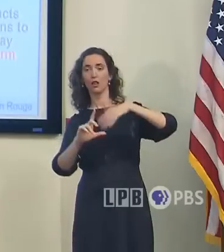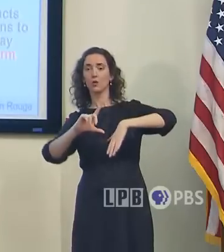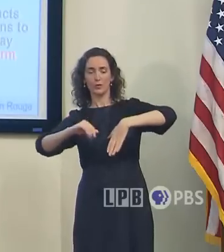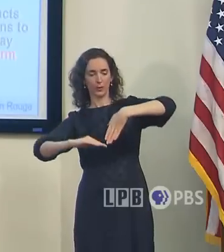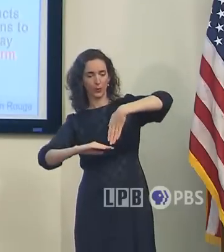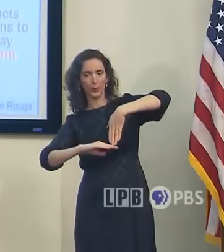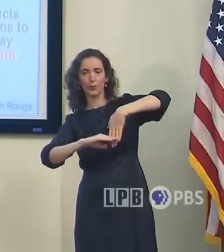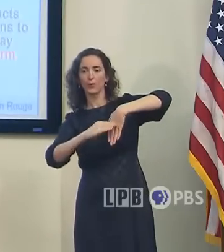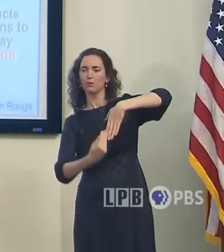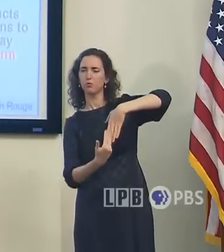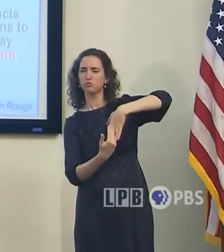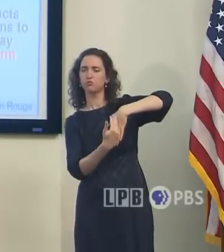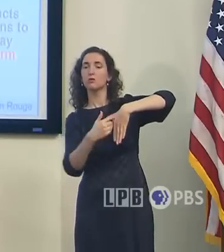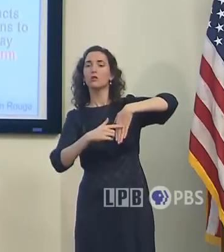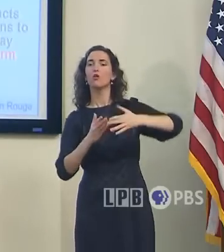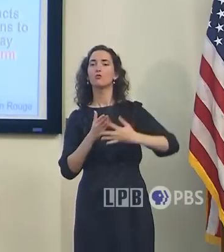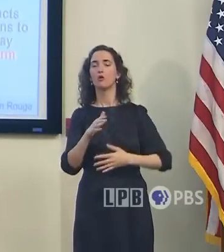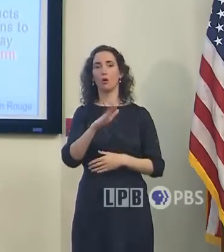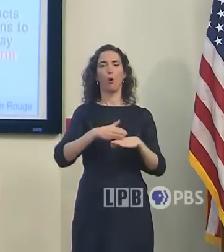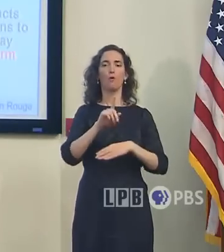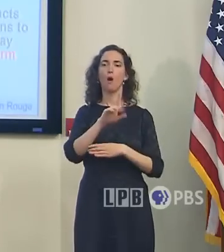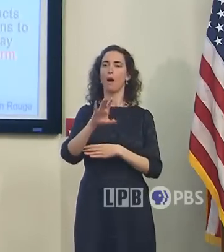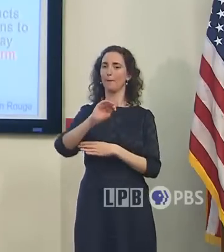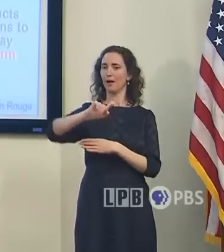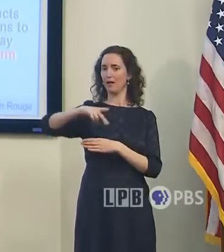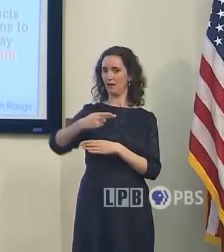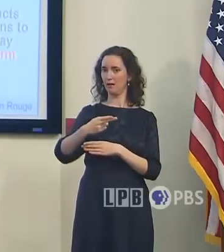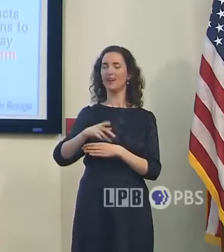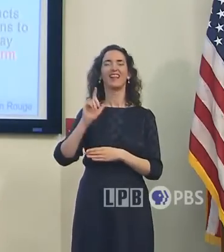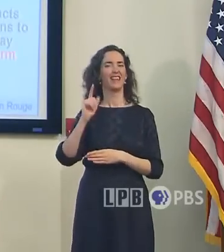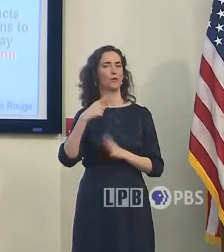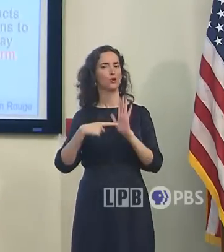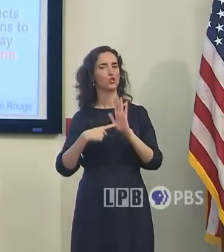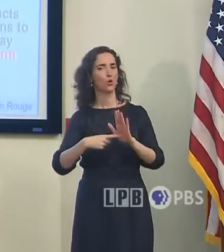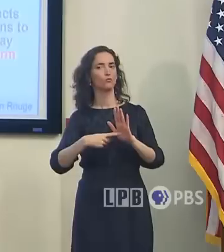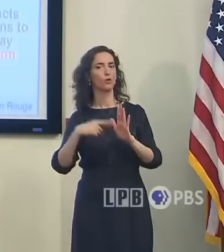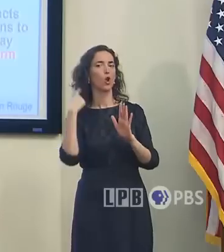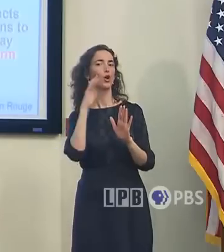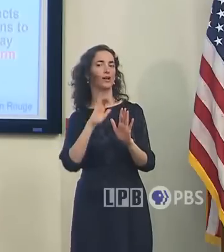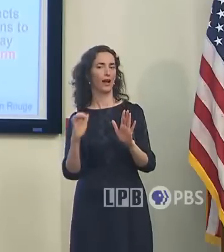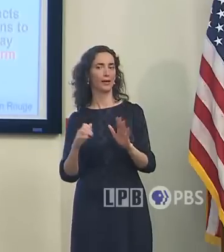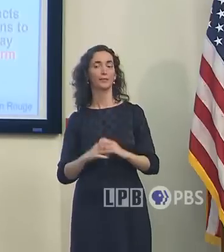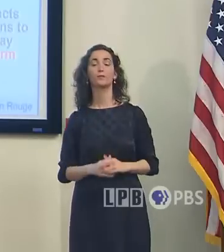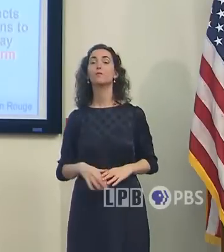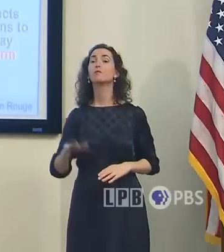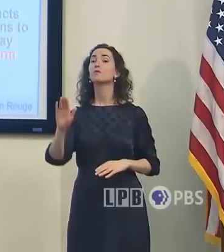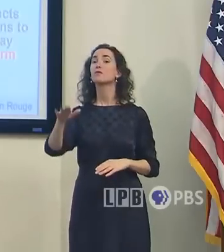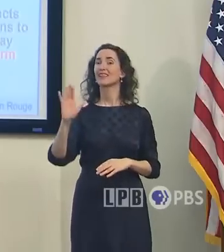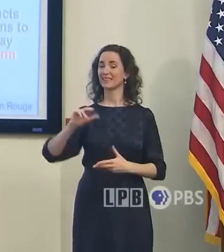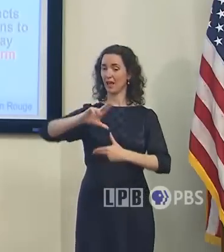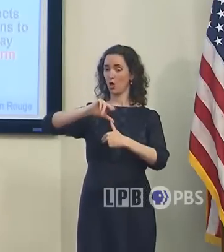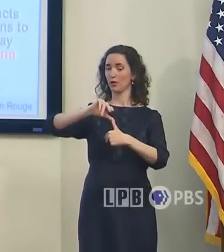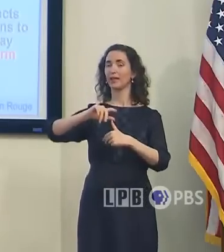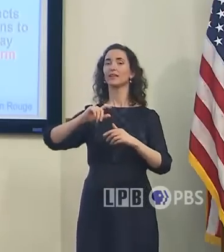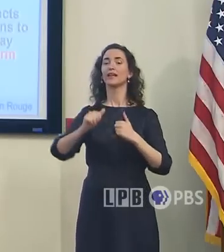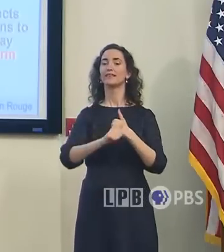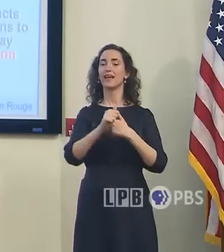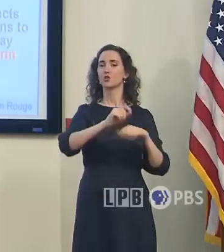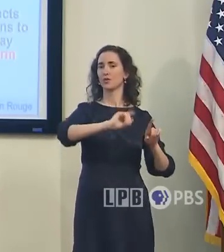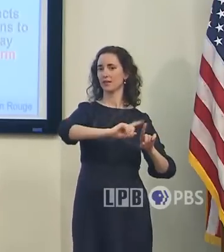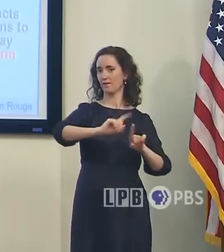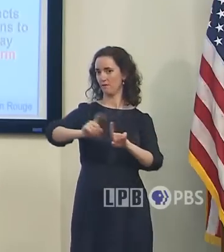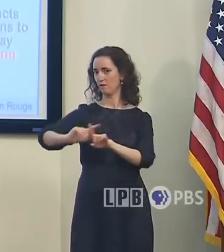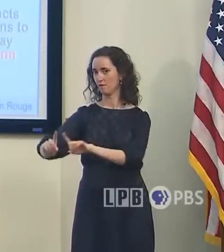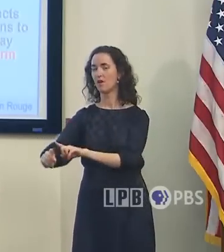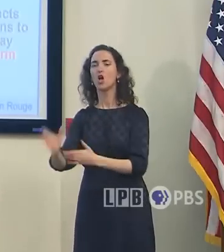exact extent of that kind of push of the wind later on. There are multiple other threats with this storm. A lot of folks will focus on the